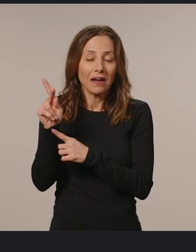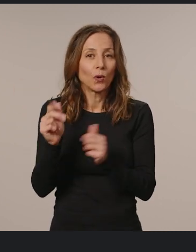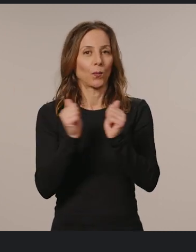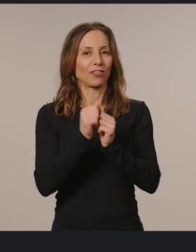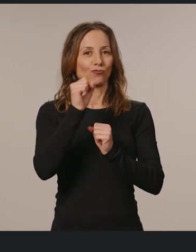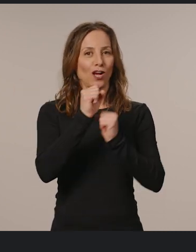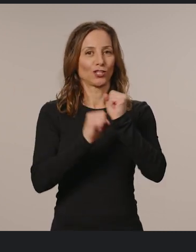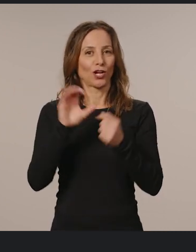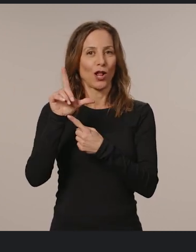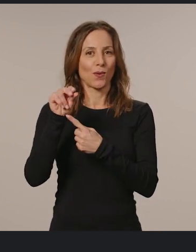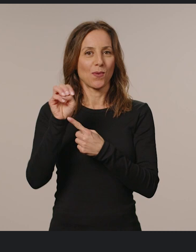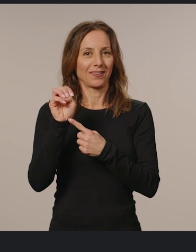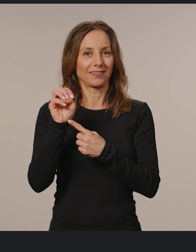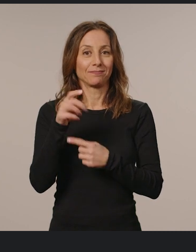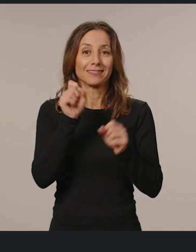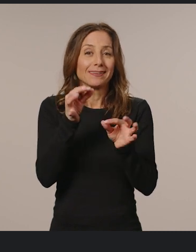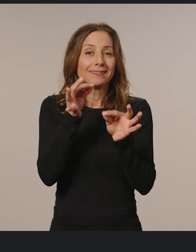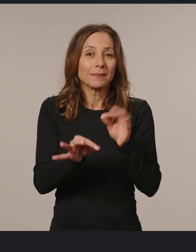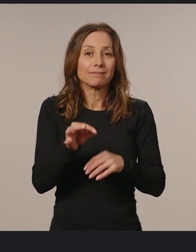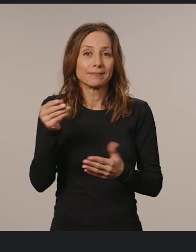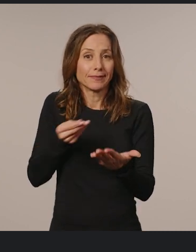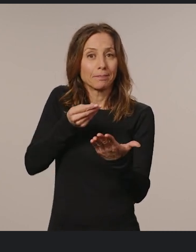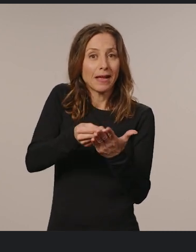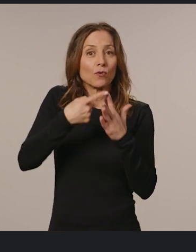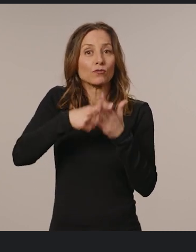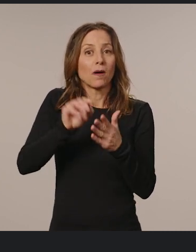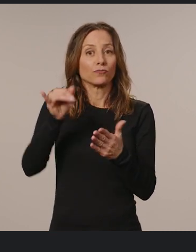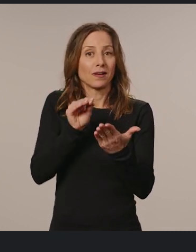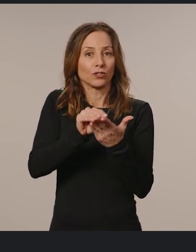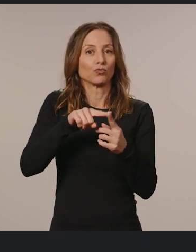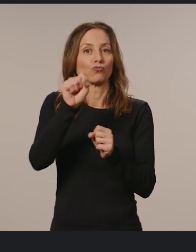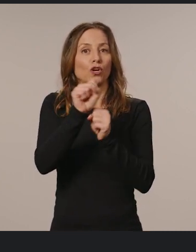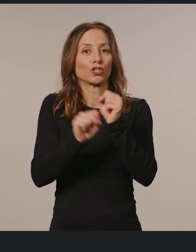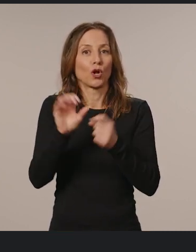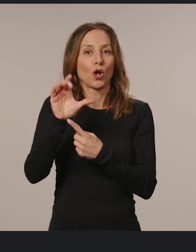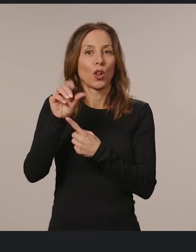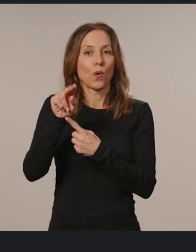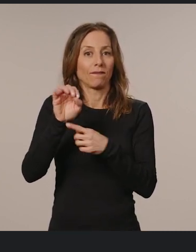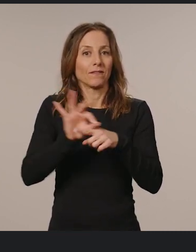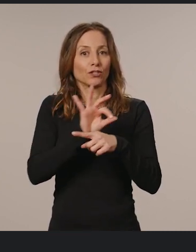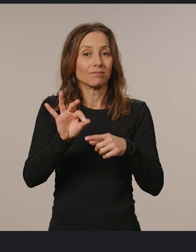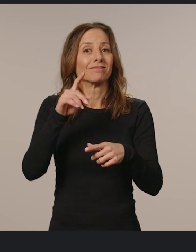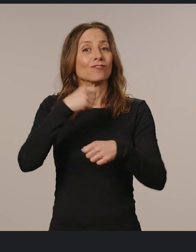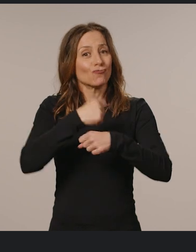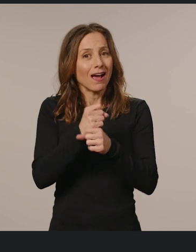StructuredClone. You can simply pass the original object to StructuredClone function and create a deep copied object.